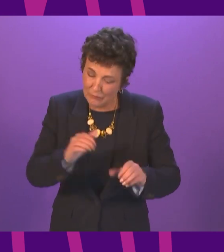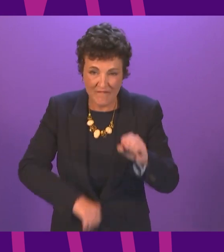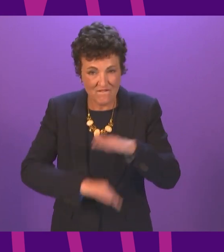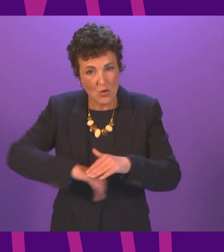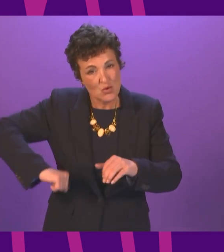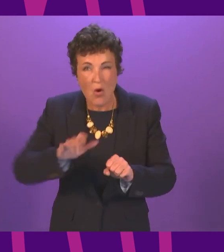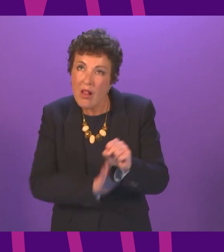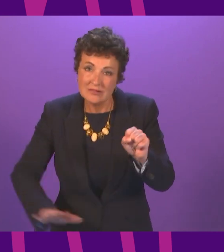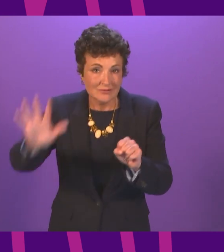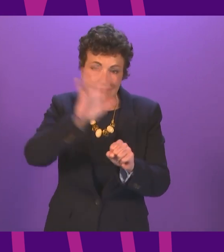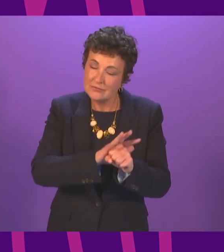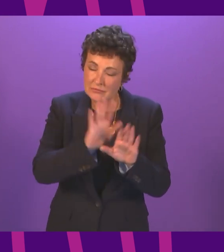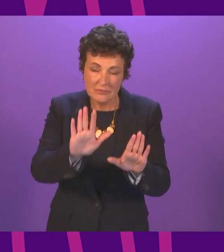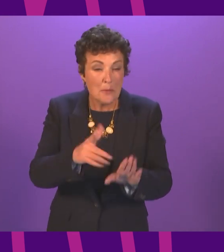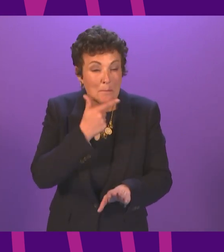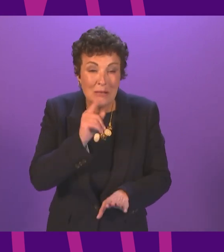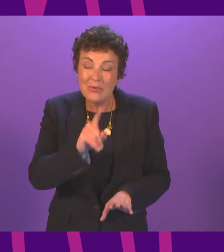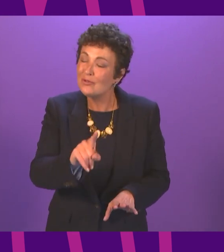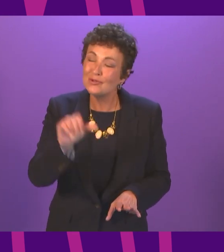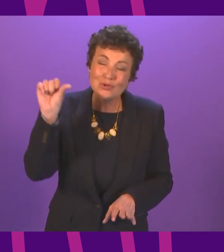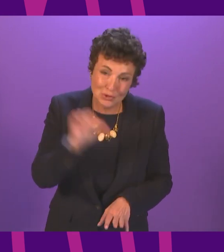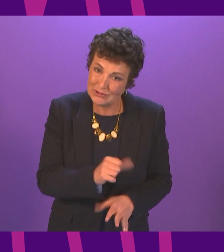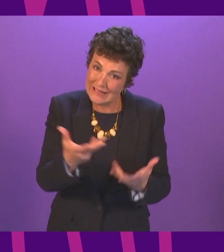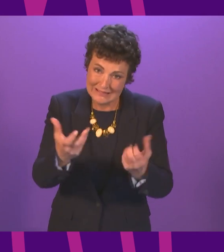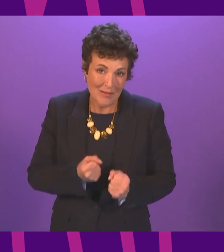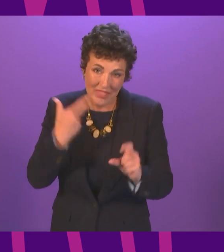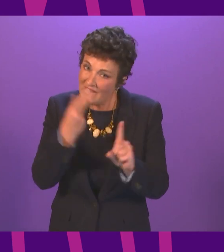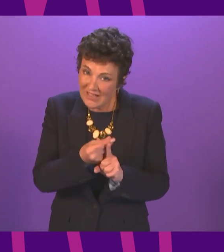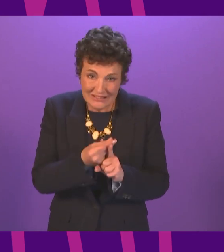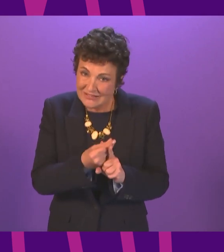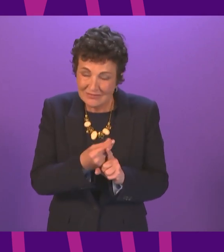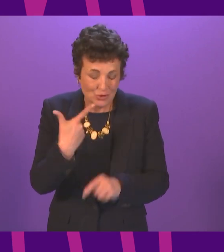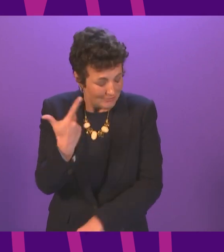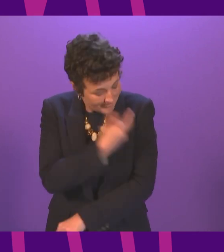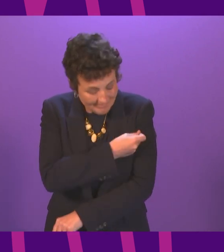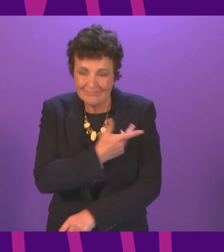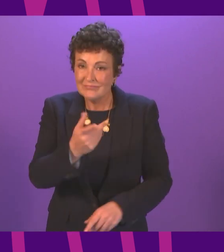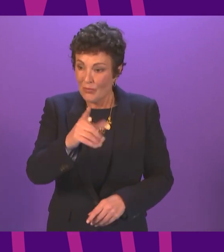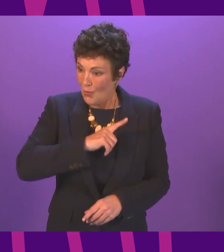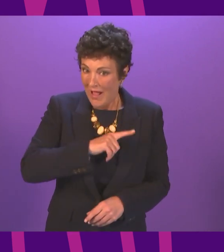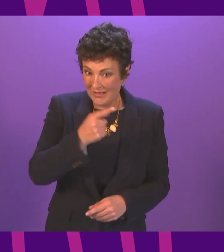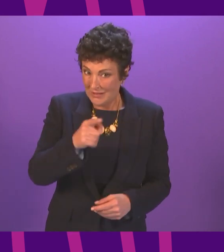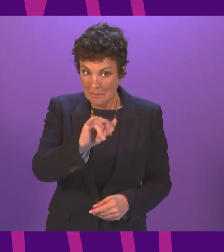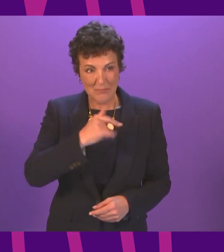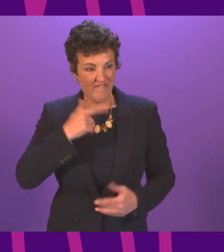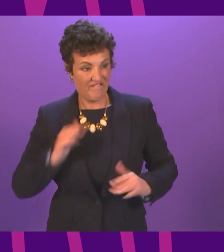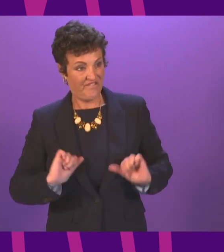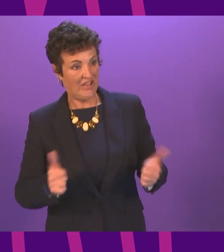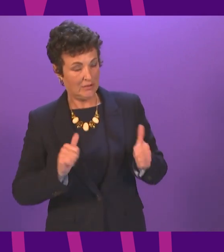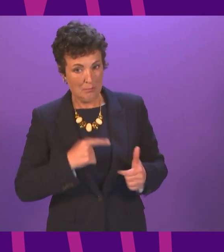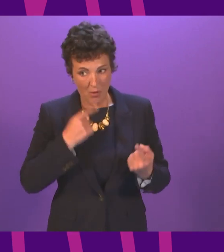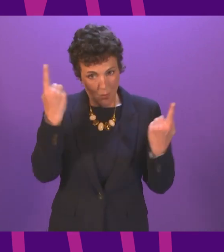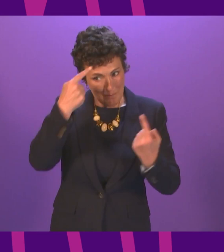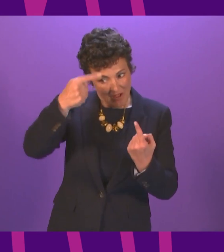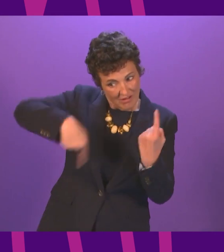think they are fit and healthy, they should take it, if not for themselves, then for the sake of everyone else who may be more vulnerable to the effects of